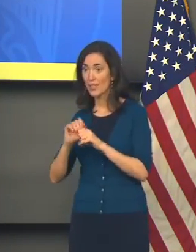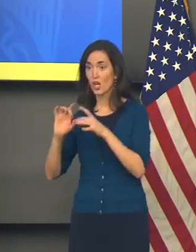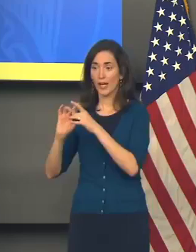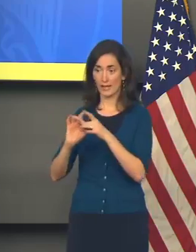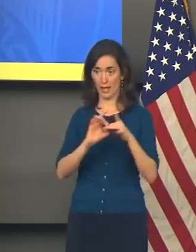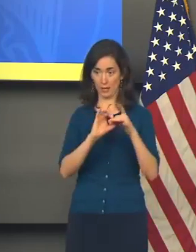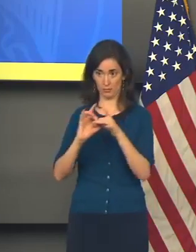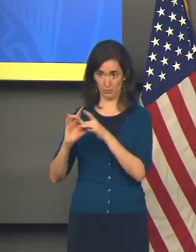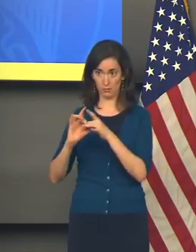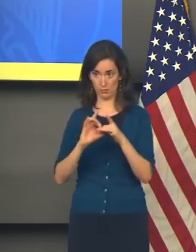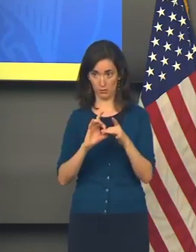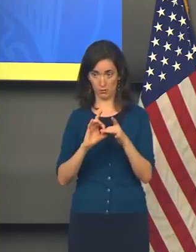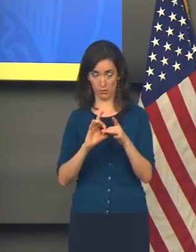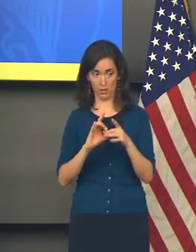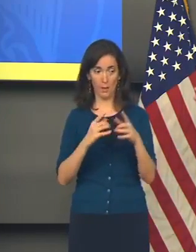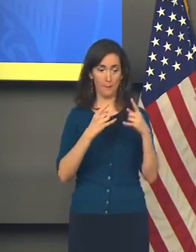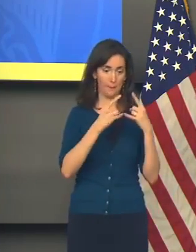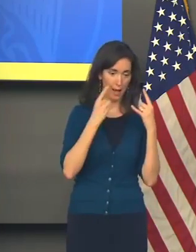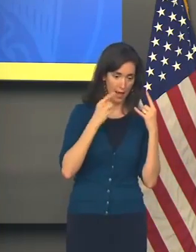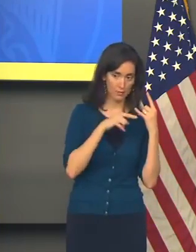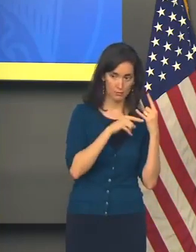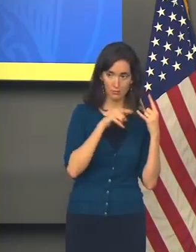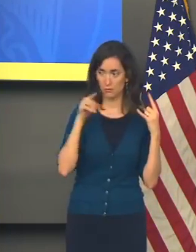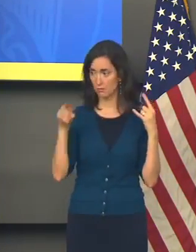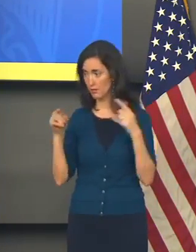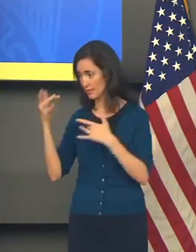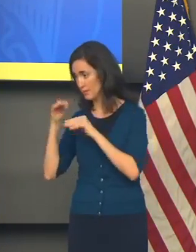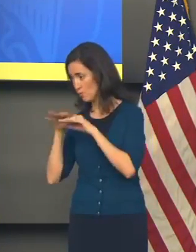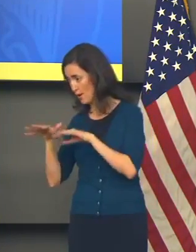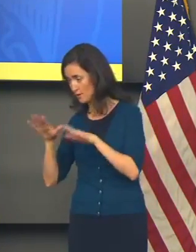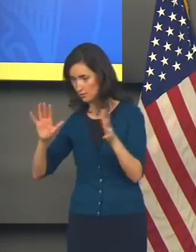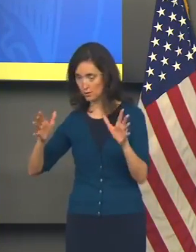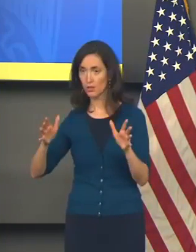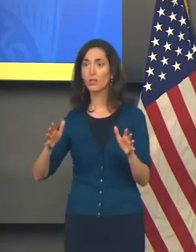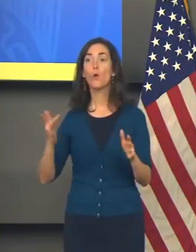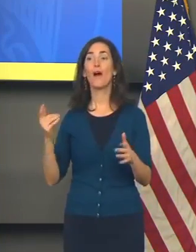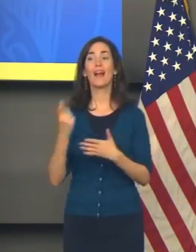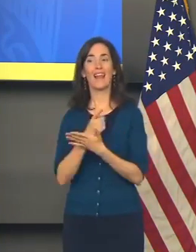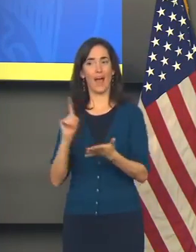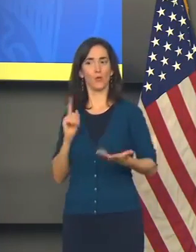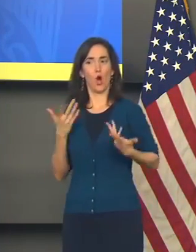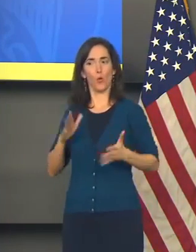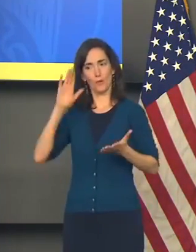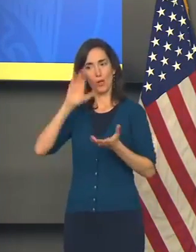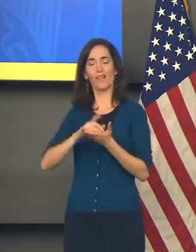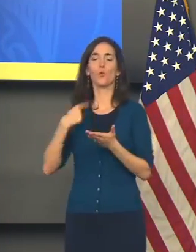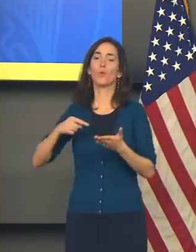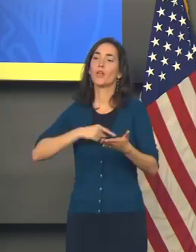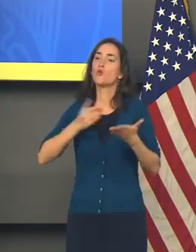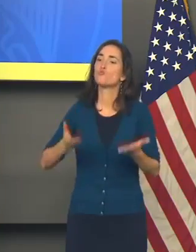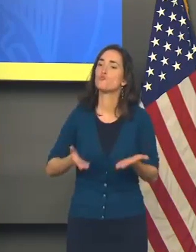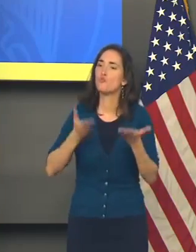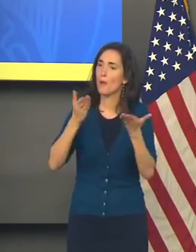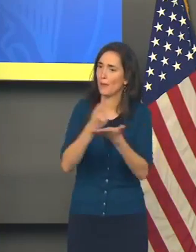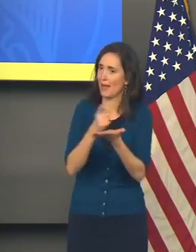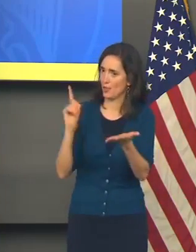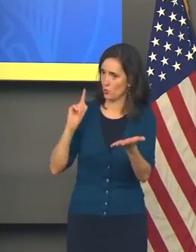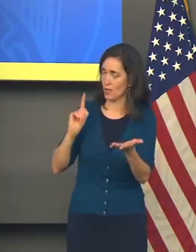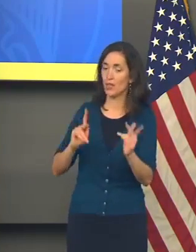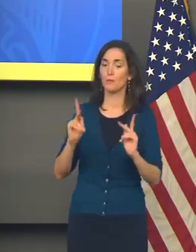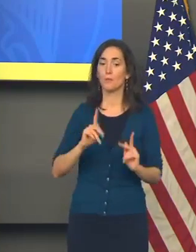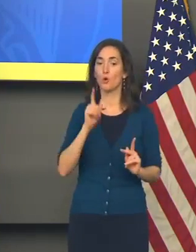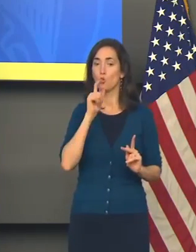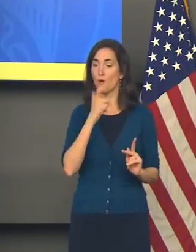we believe. In fact, we believed a week ago, right, because we got ahead of the CDC in making the recommendation that vaccinated